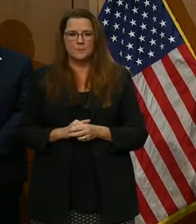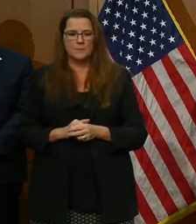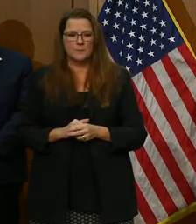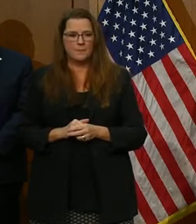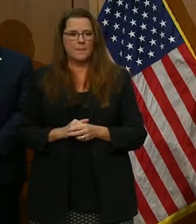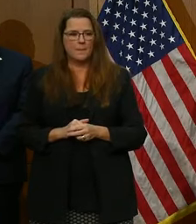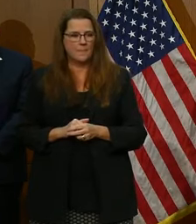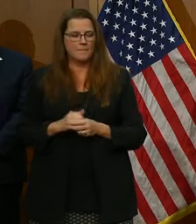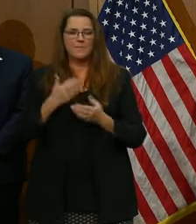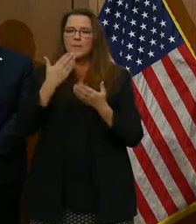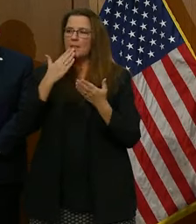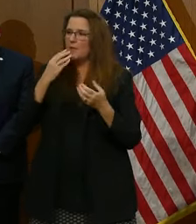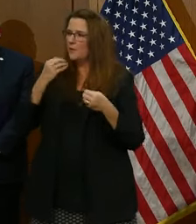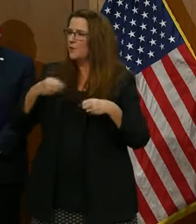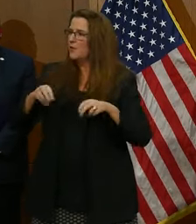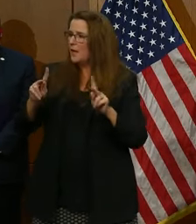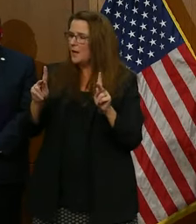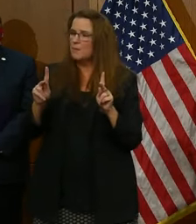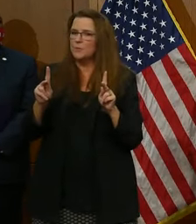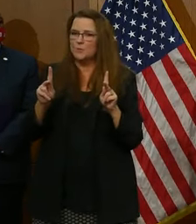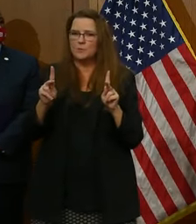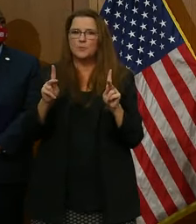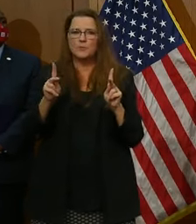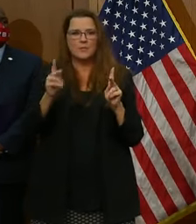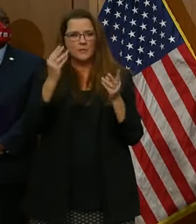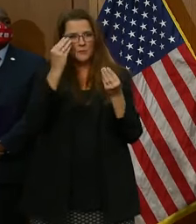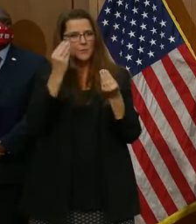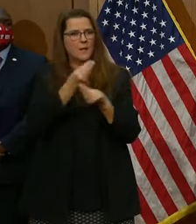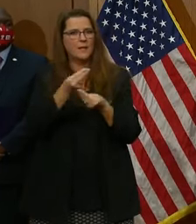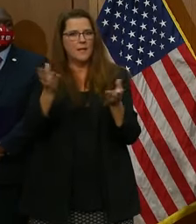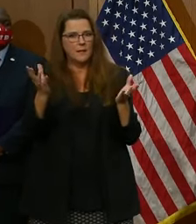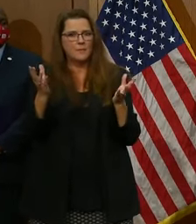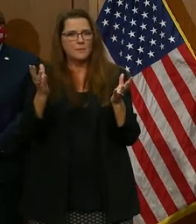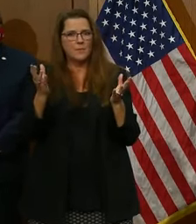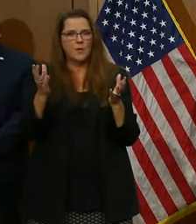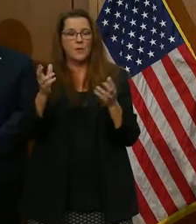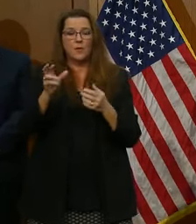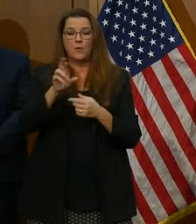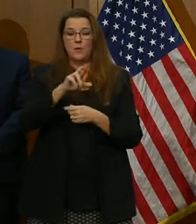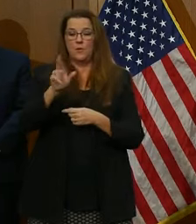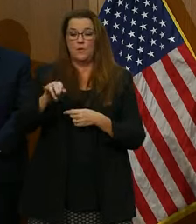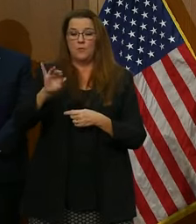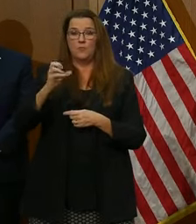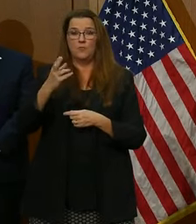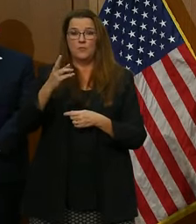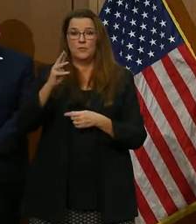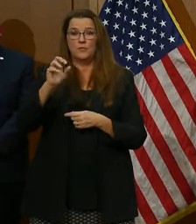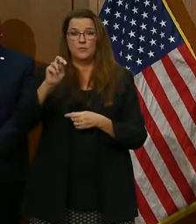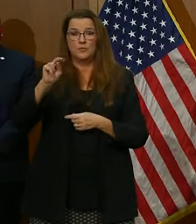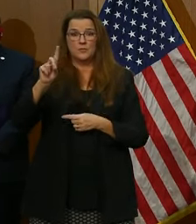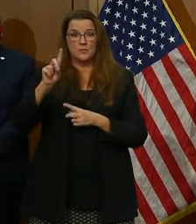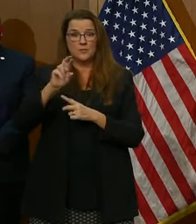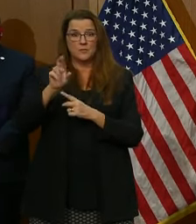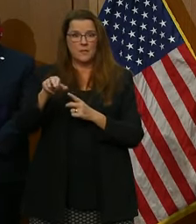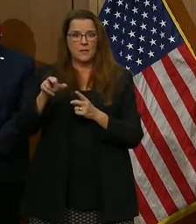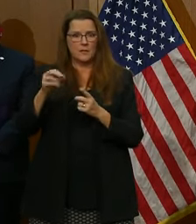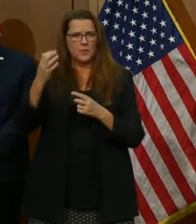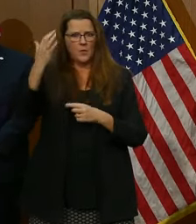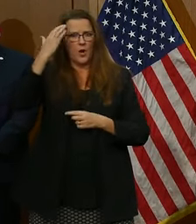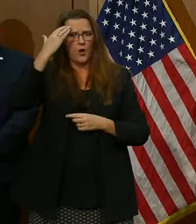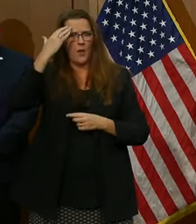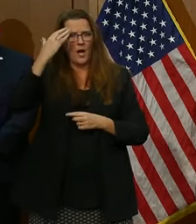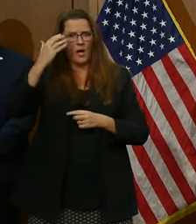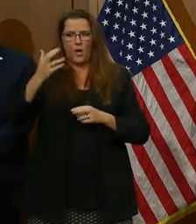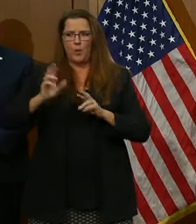I thank you for this opportunity to let people know that Richmond is aware. We're prepared, and